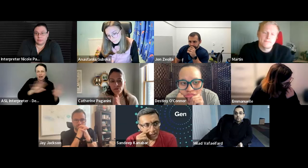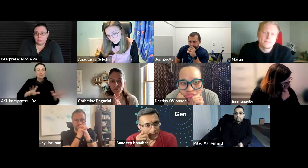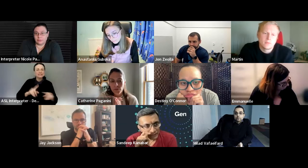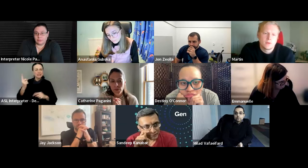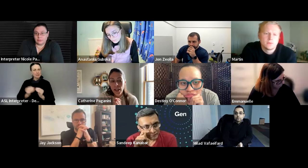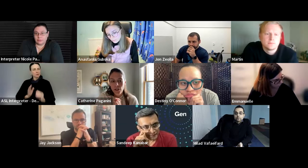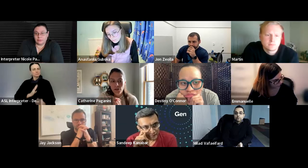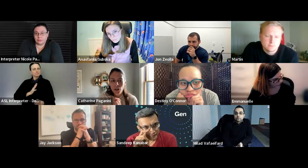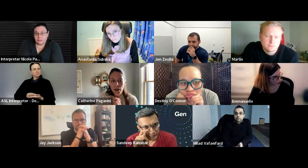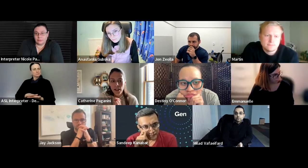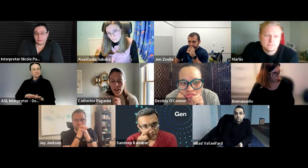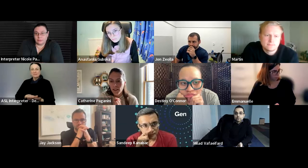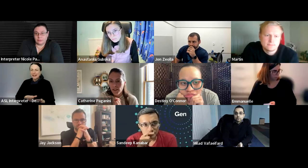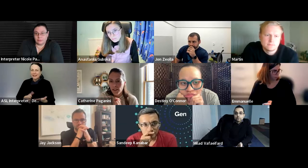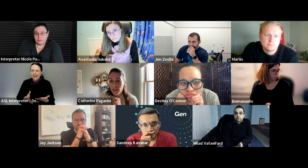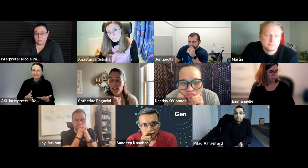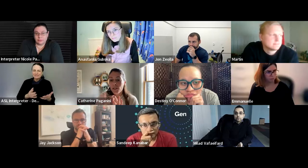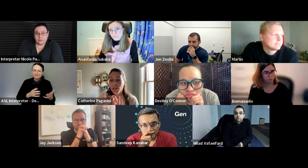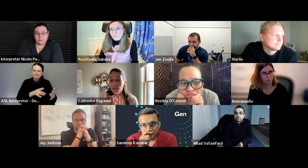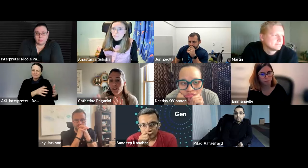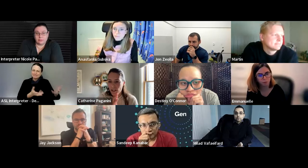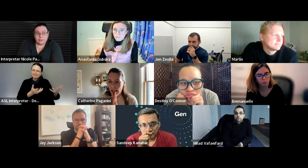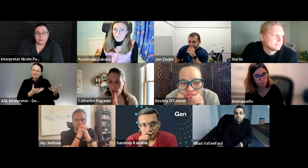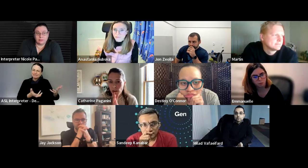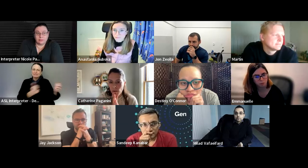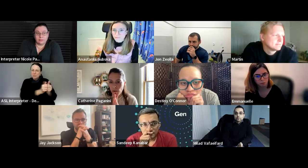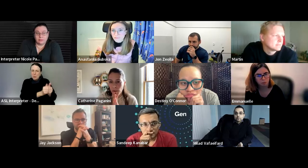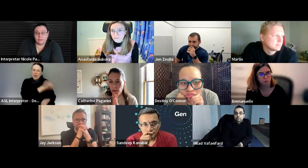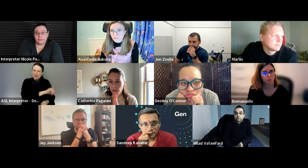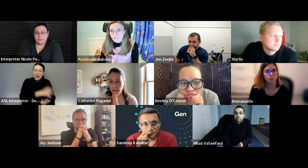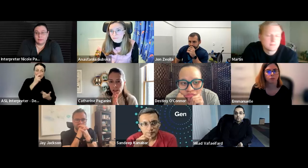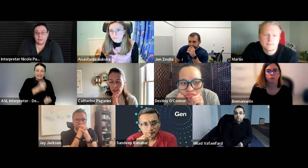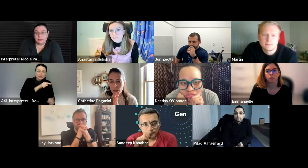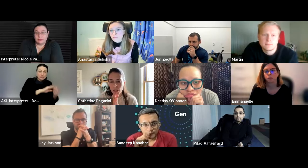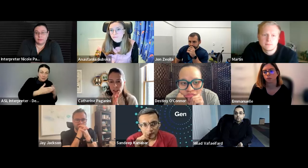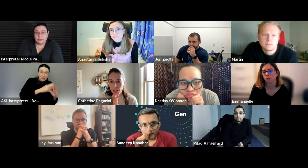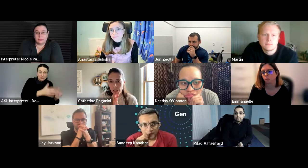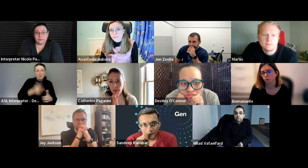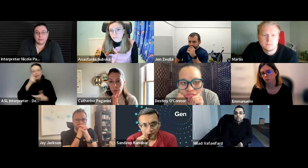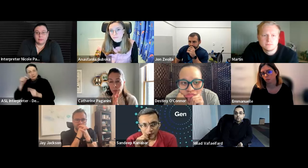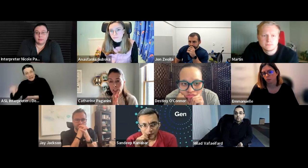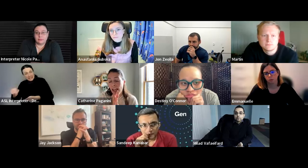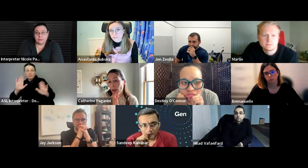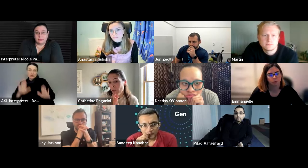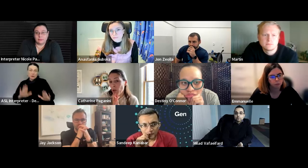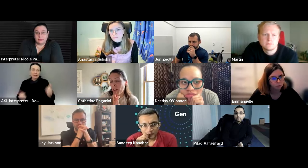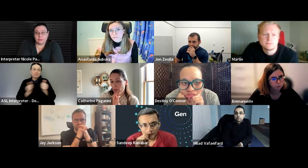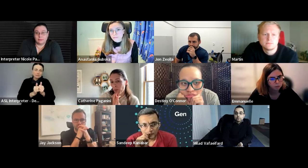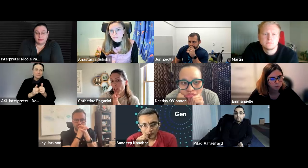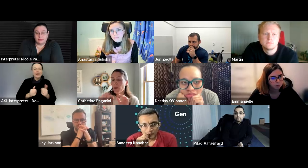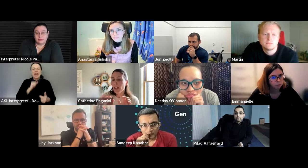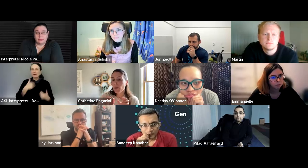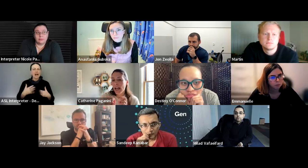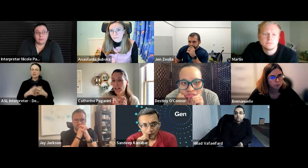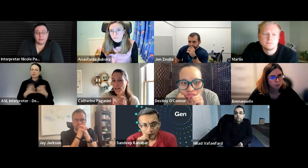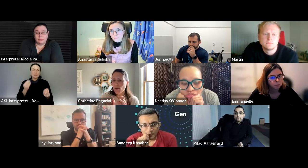would be i don't know like combining that uh since there is an interest in that as well would be great um but yeah i don't have too much